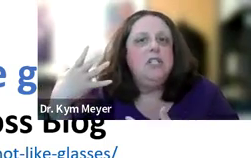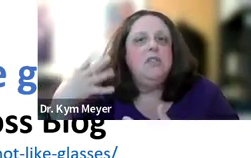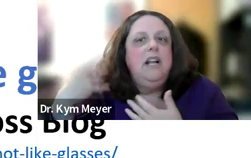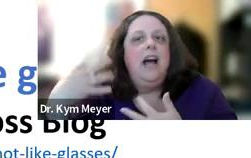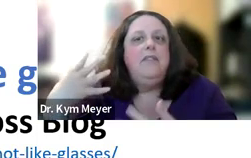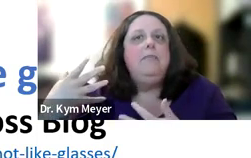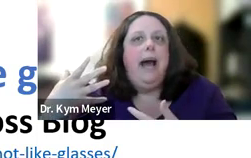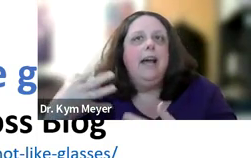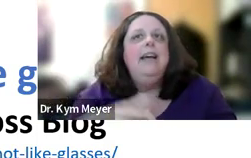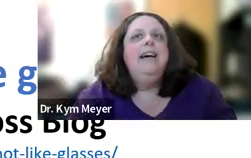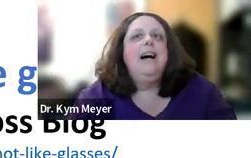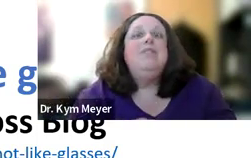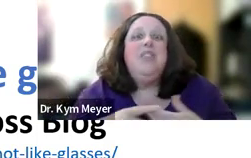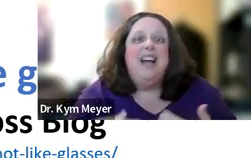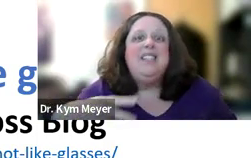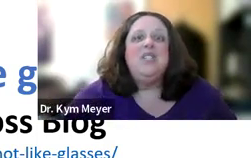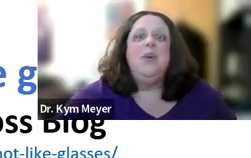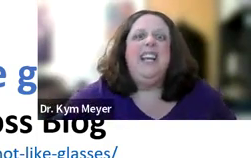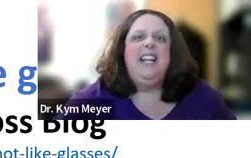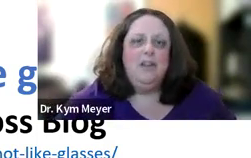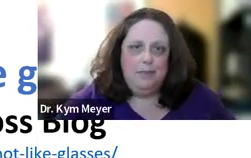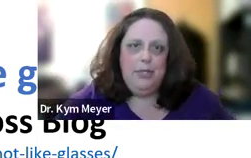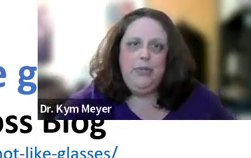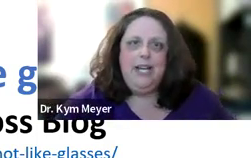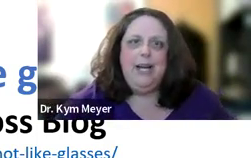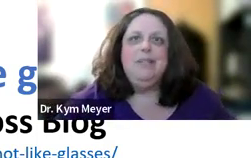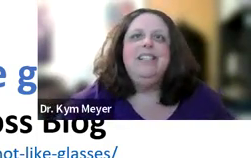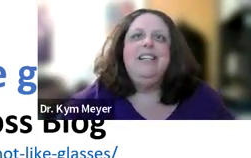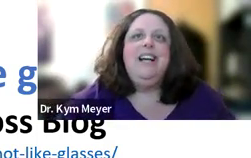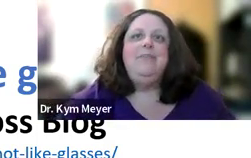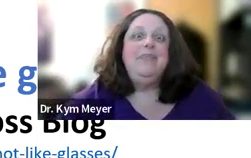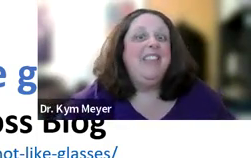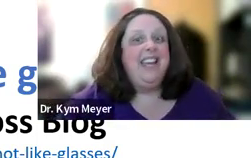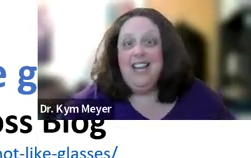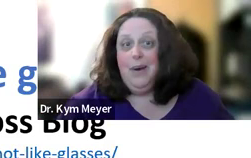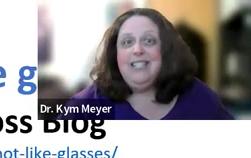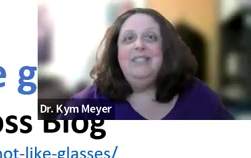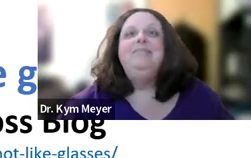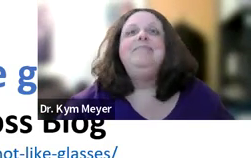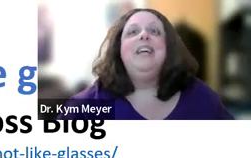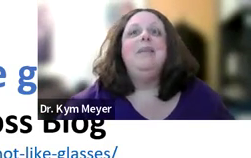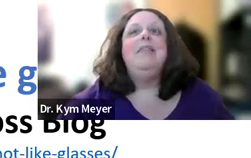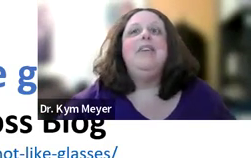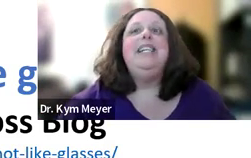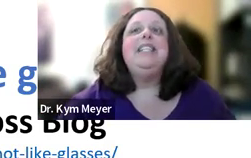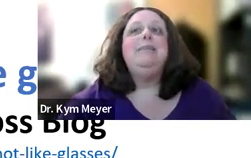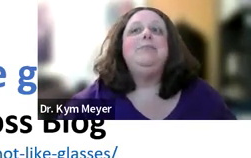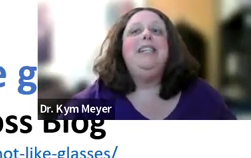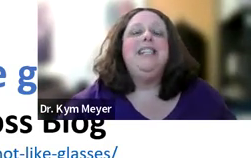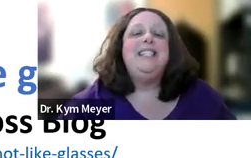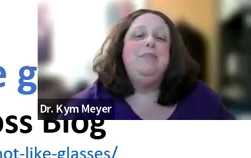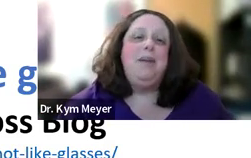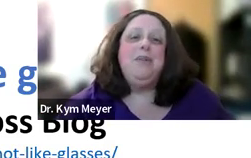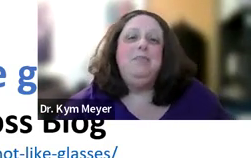it can start to have feedback. So that is the squealing at inopportune times. They can't get wet and they're easily